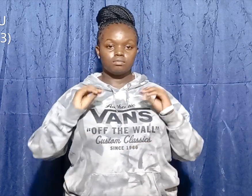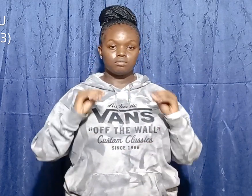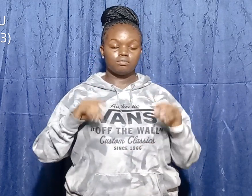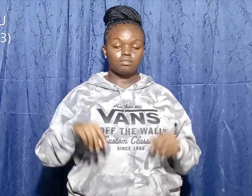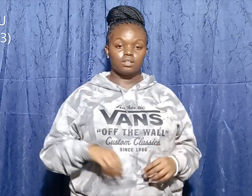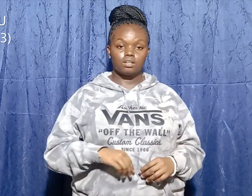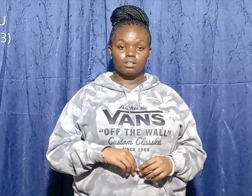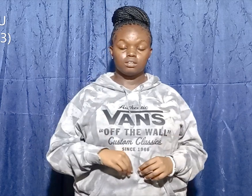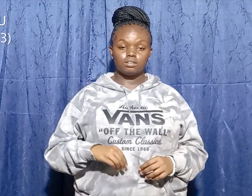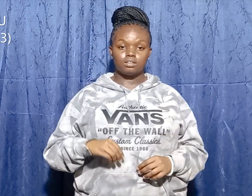David.